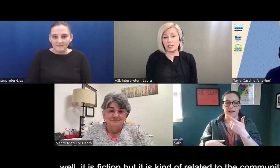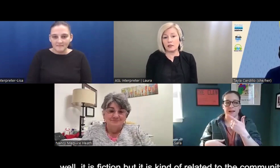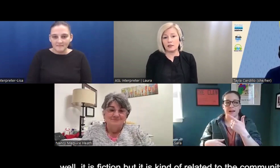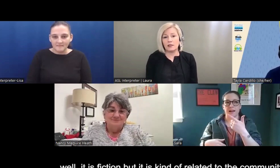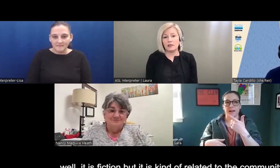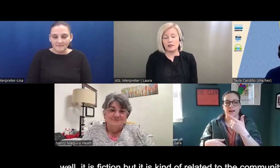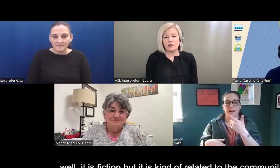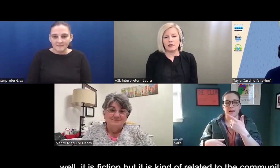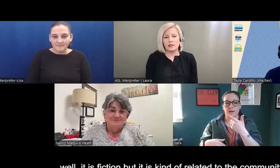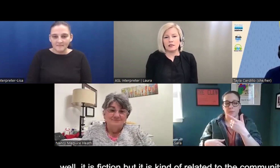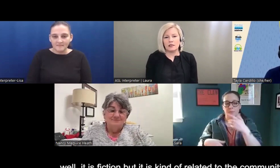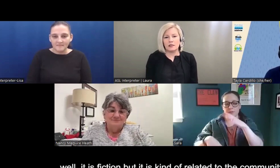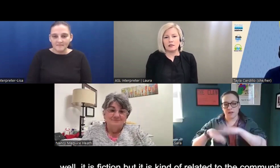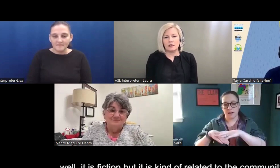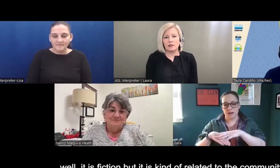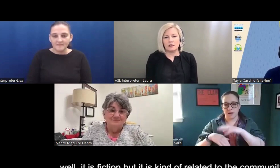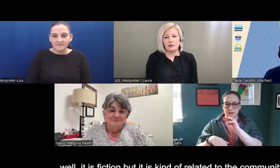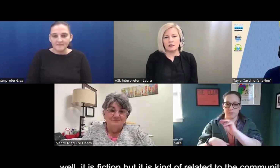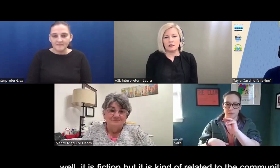community.